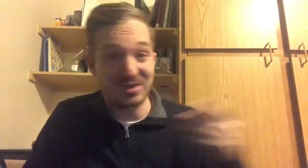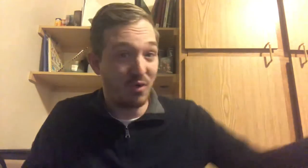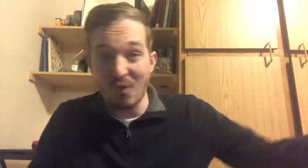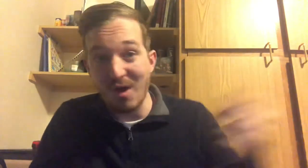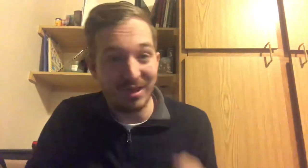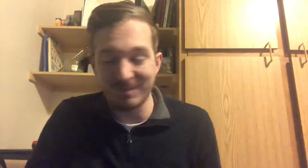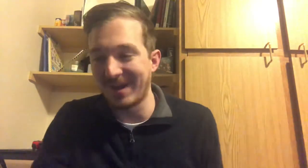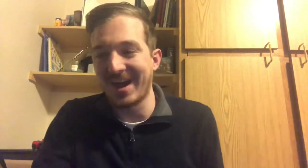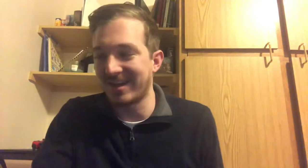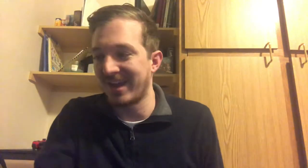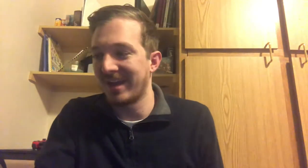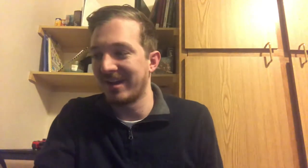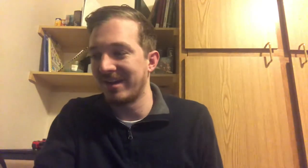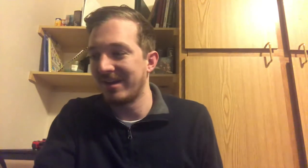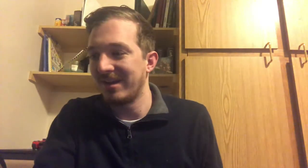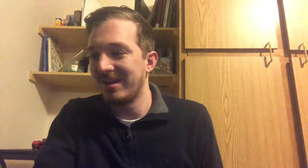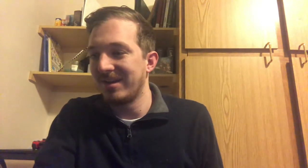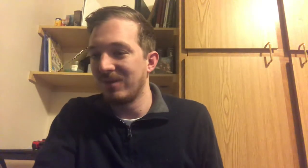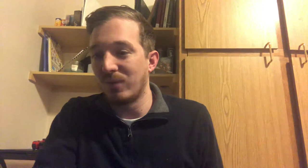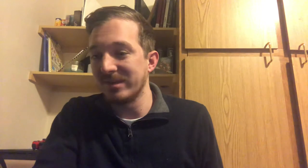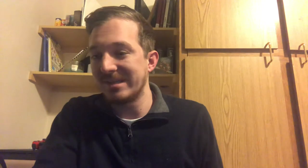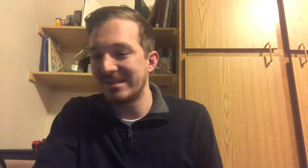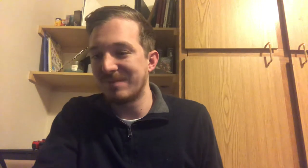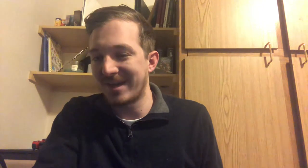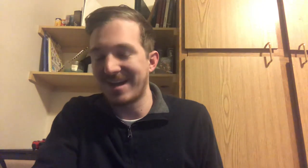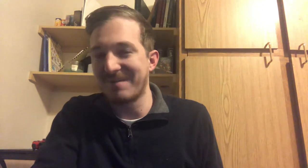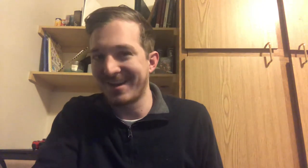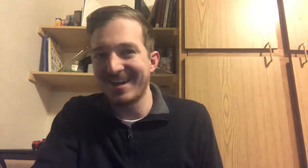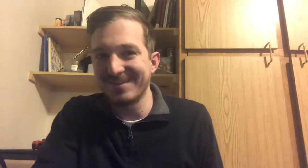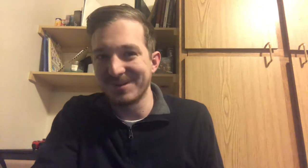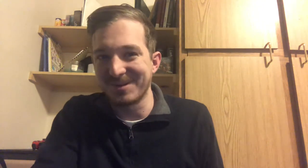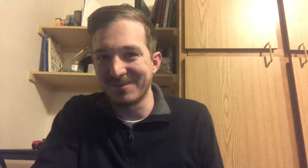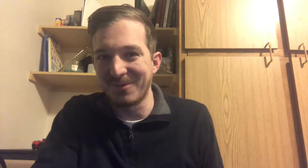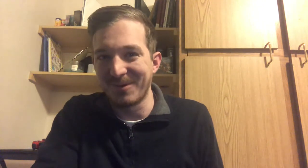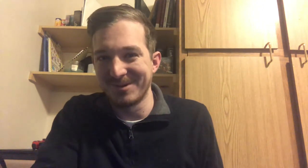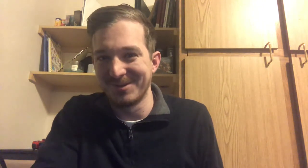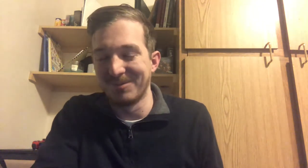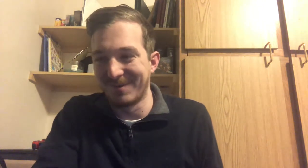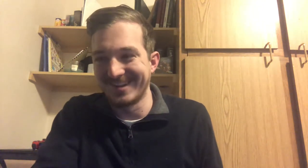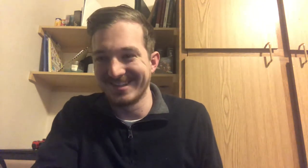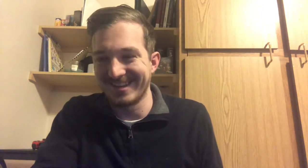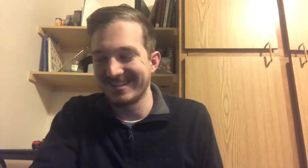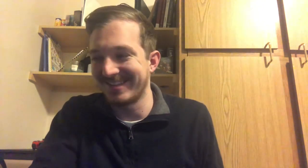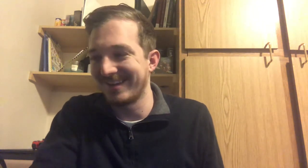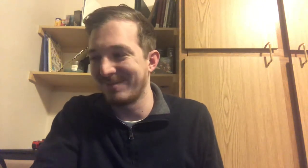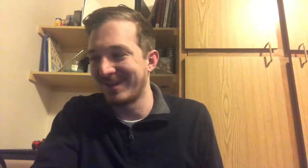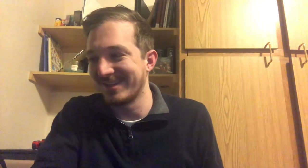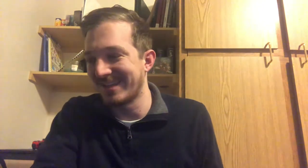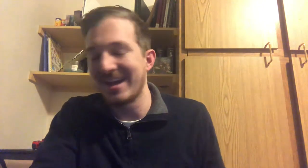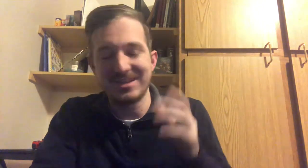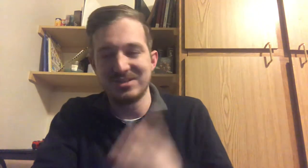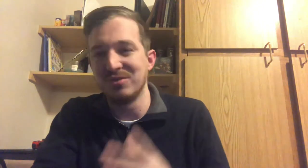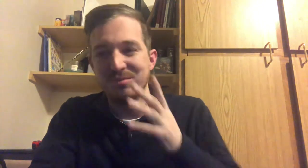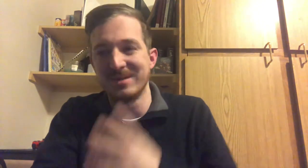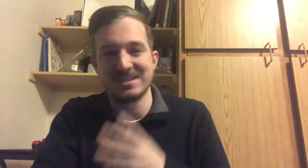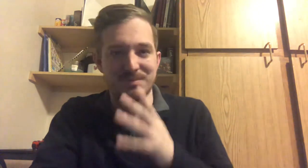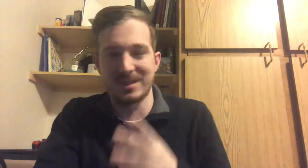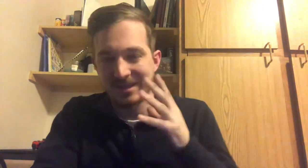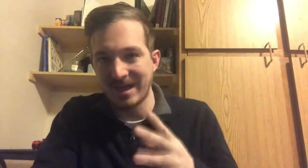crawling back, and once that's back, I'm kind of looking forward to embracing that side, because I do miss being that